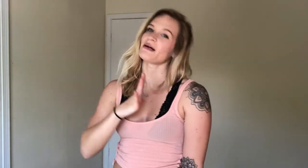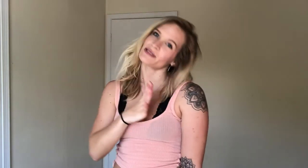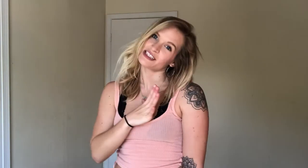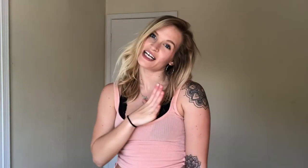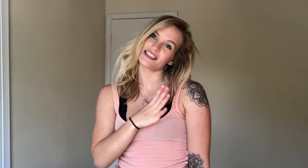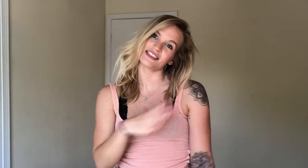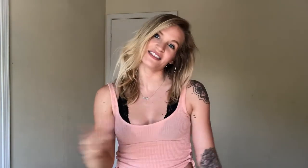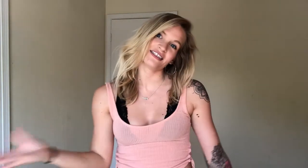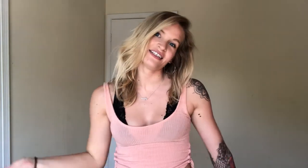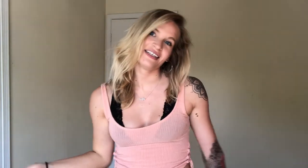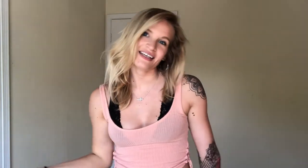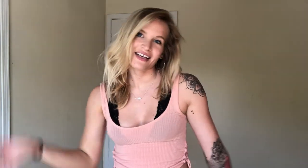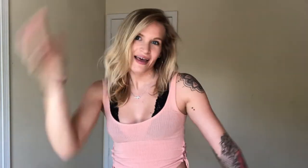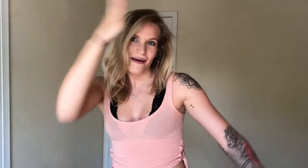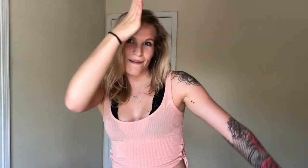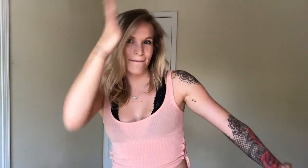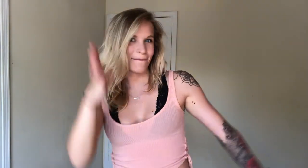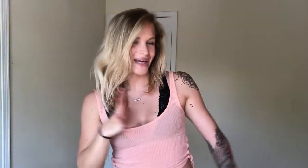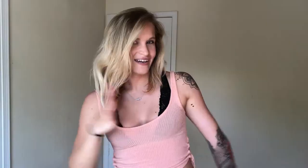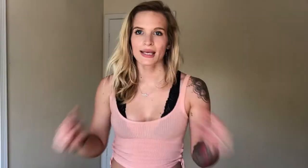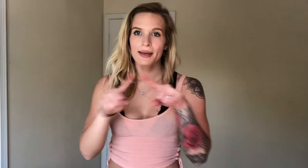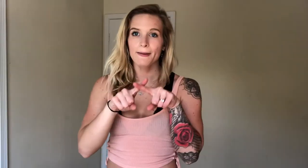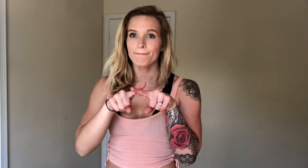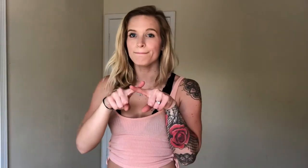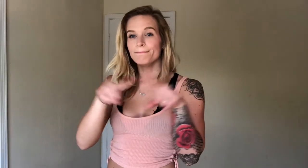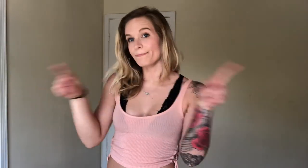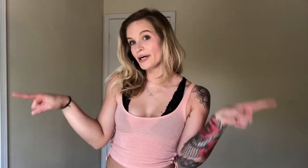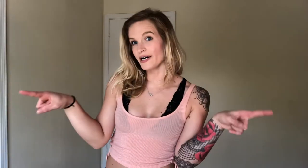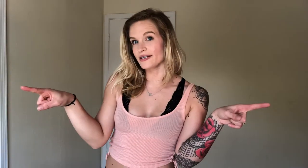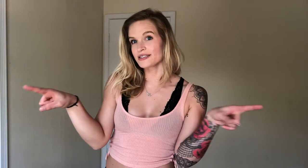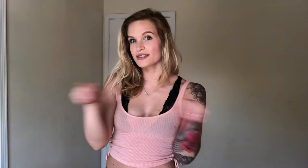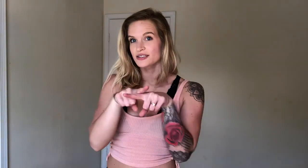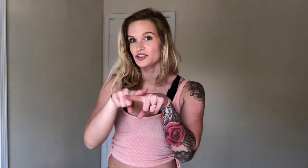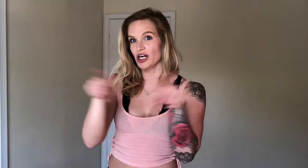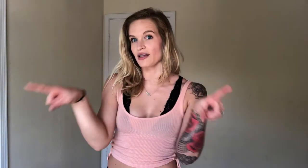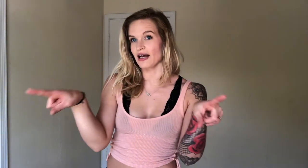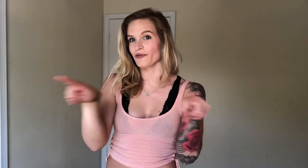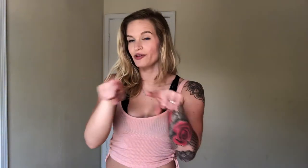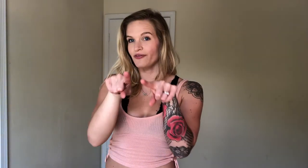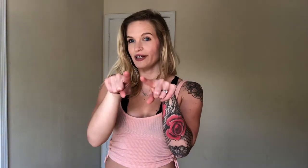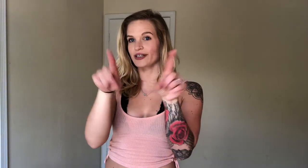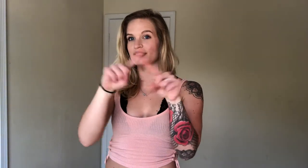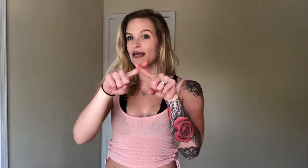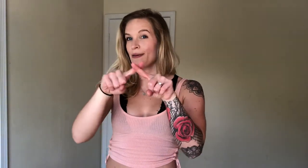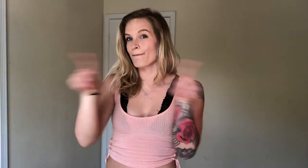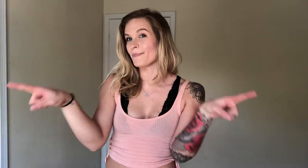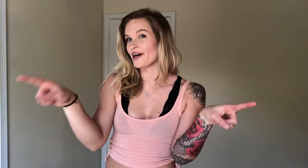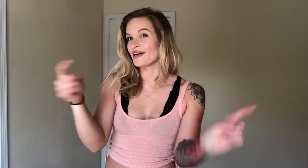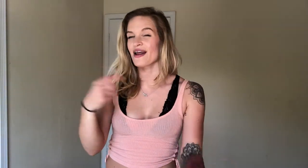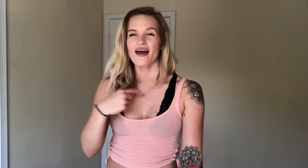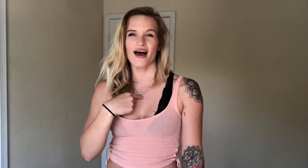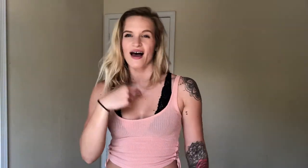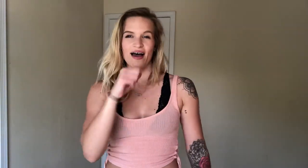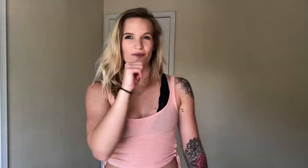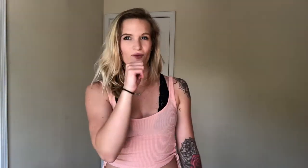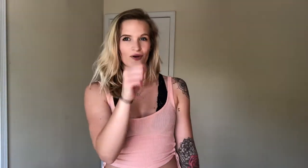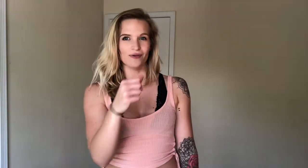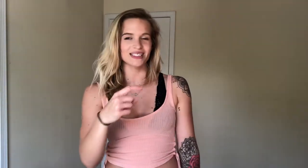Tap the chest. Man. But. So draw a line with your fingers. But. I won't.